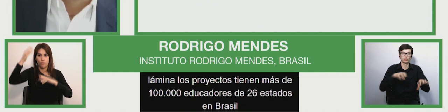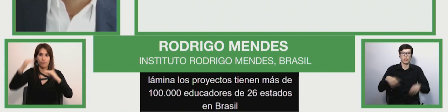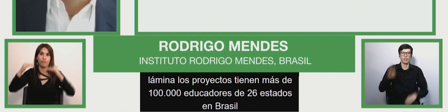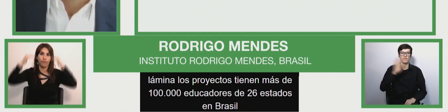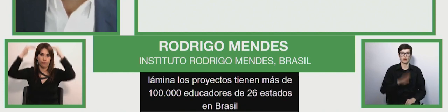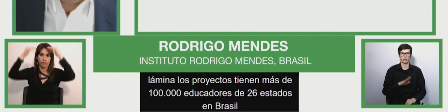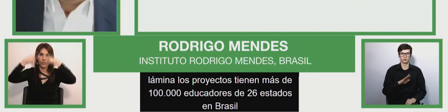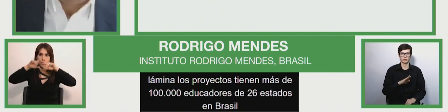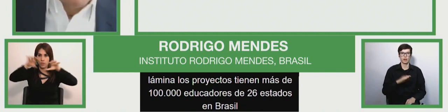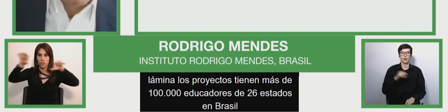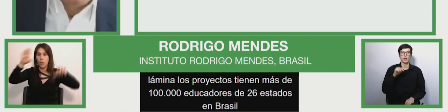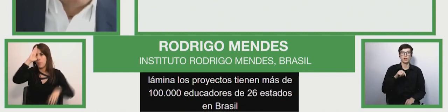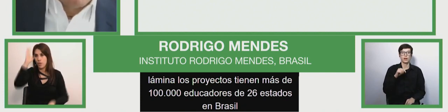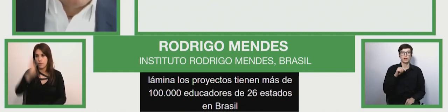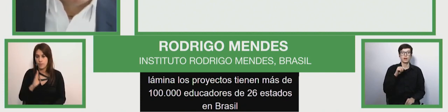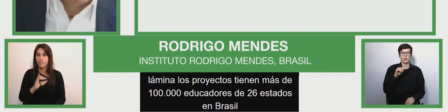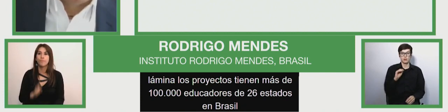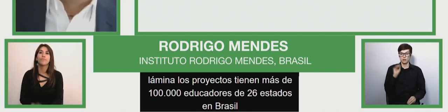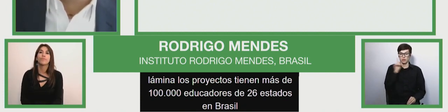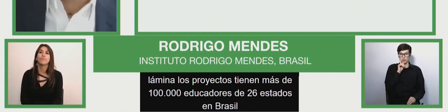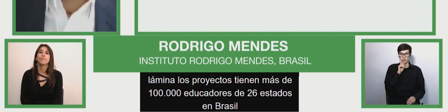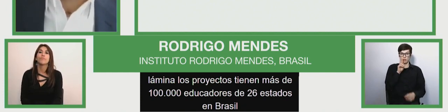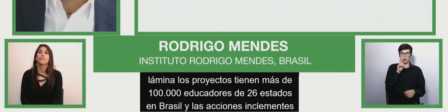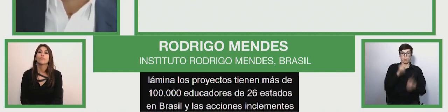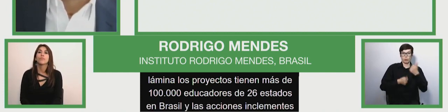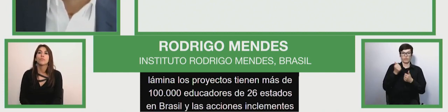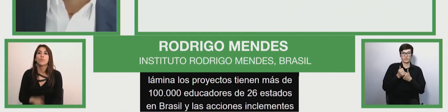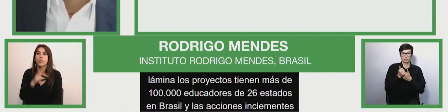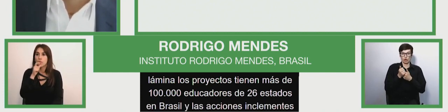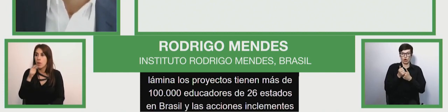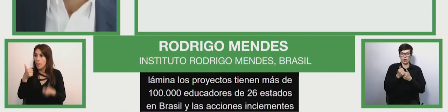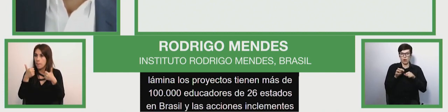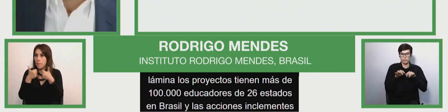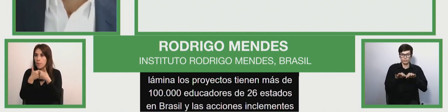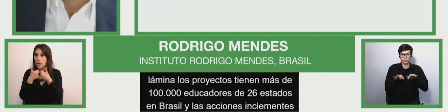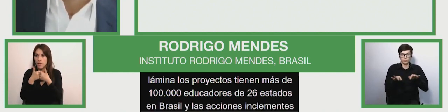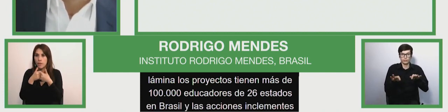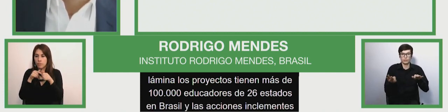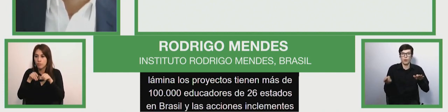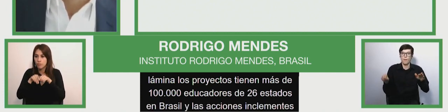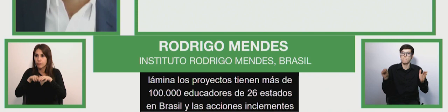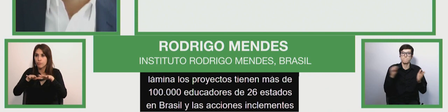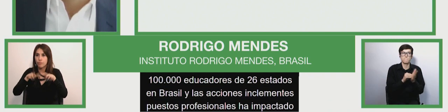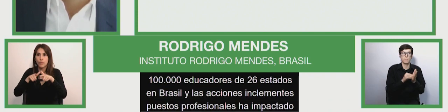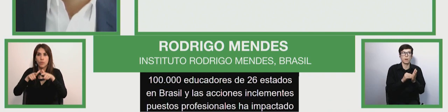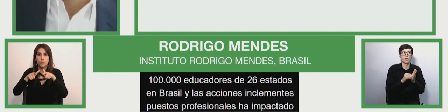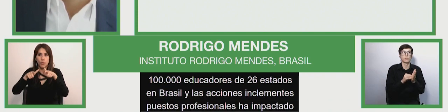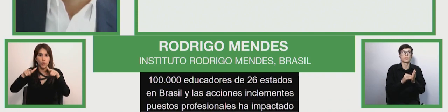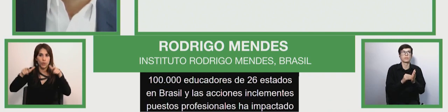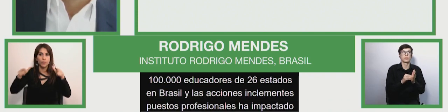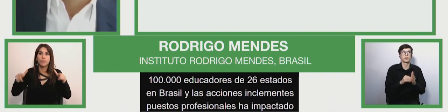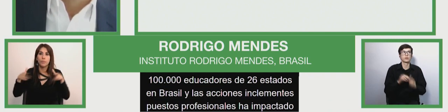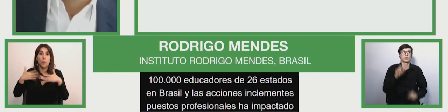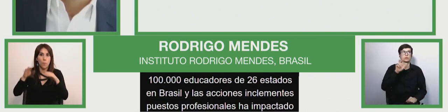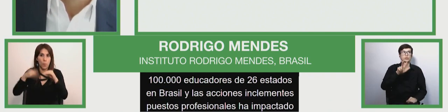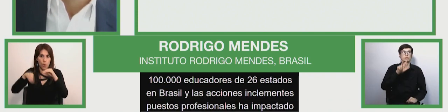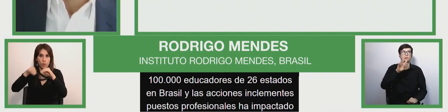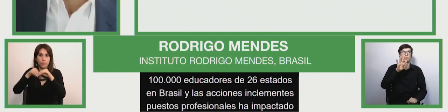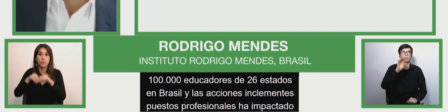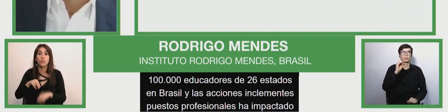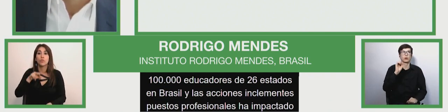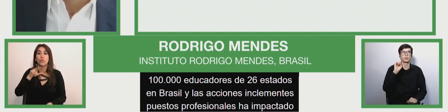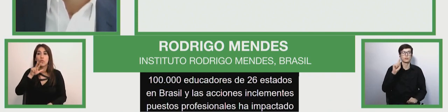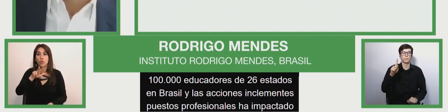26 states here in Brazil, and the actions implemented by these